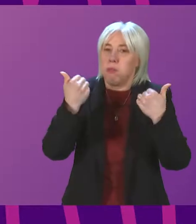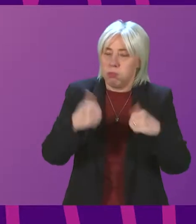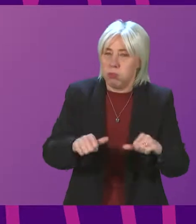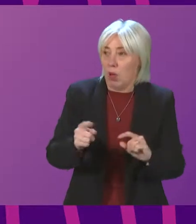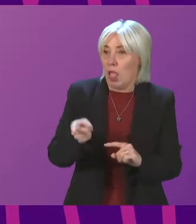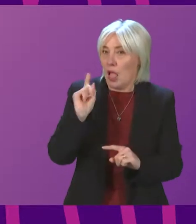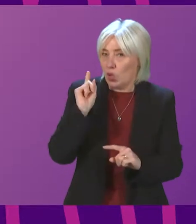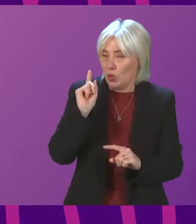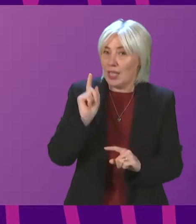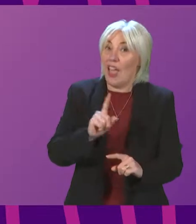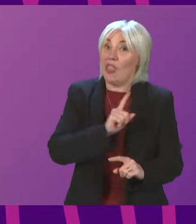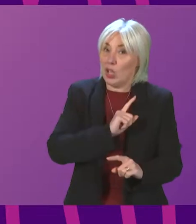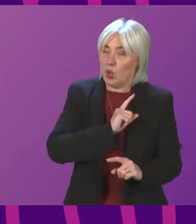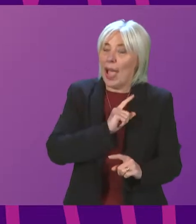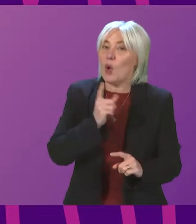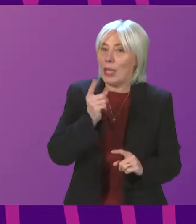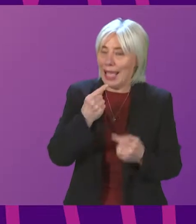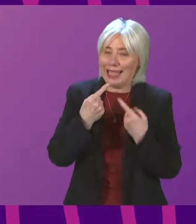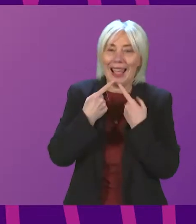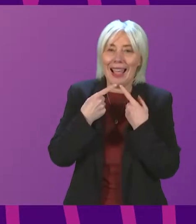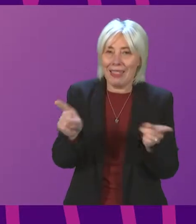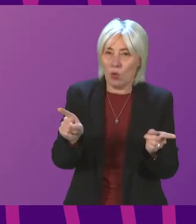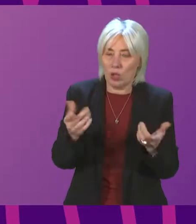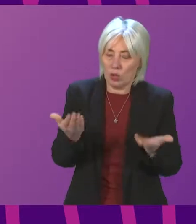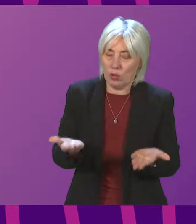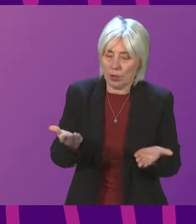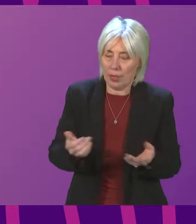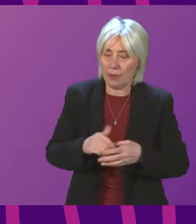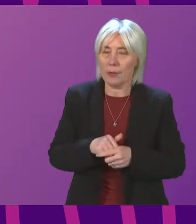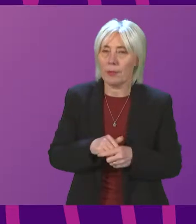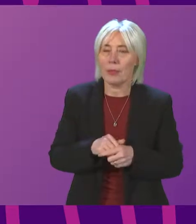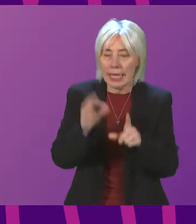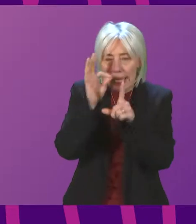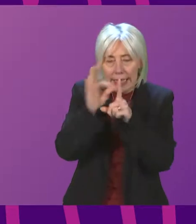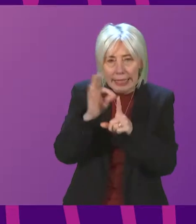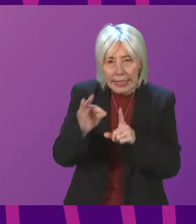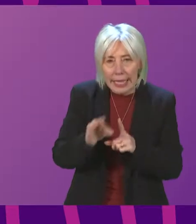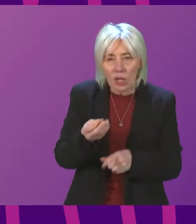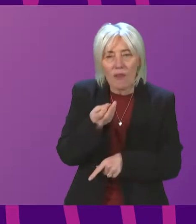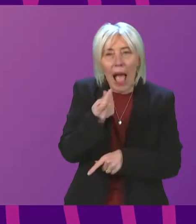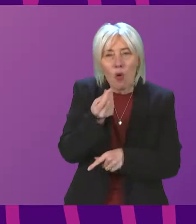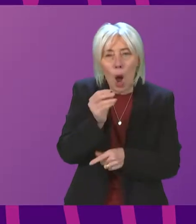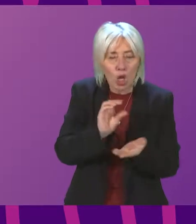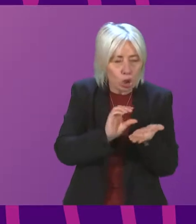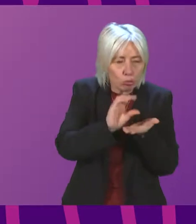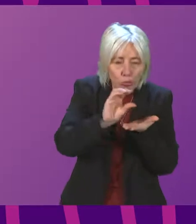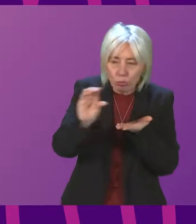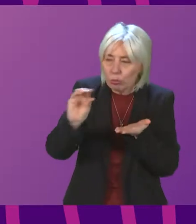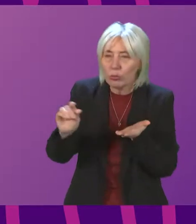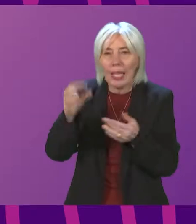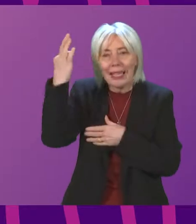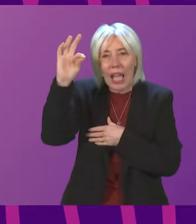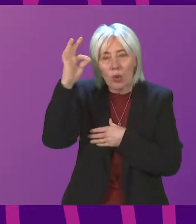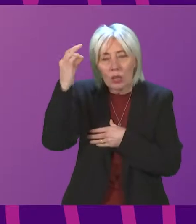leaders last week hence our ability to announce that this week. The details of how much we will be going to each local